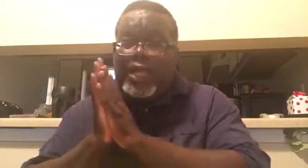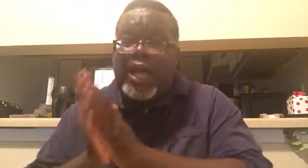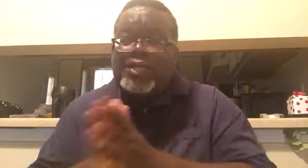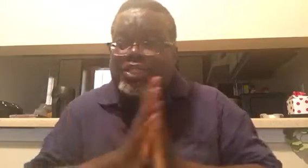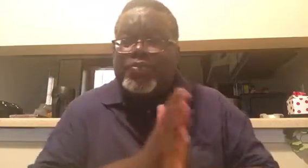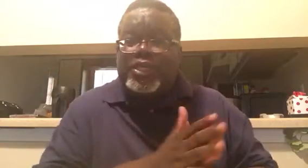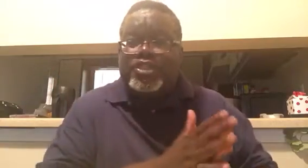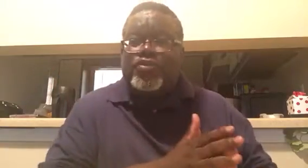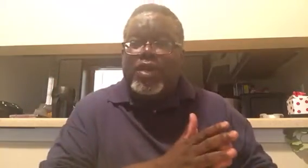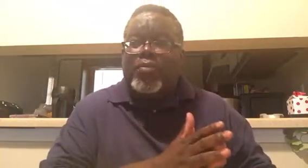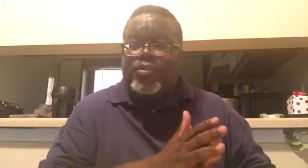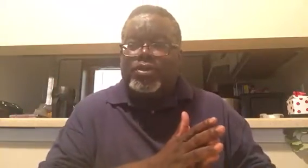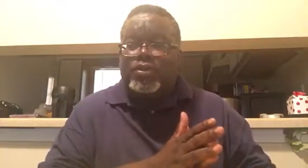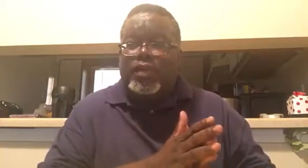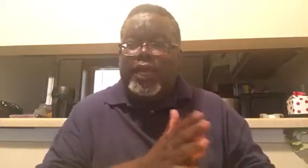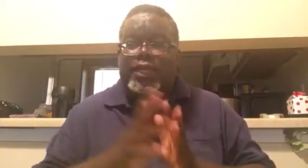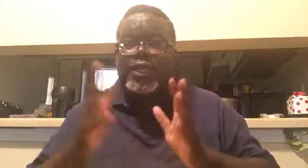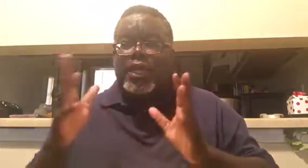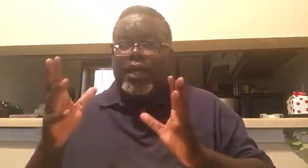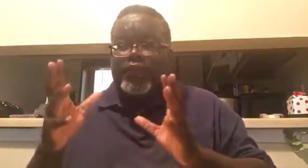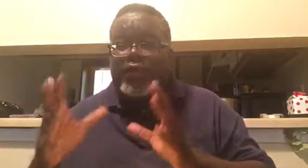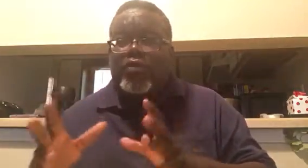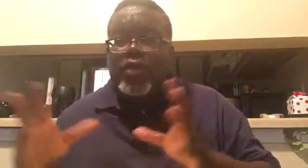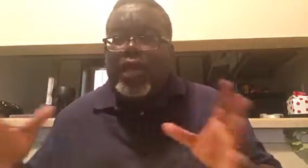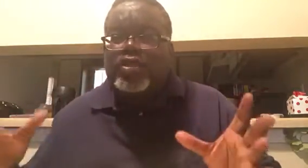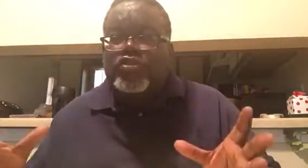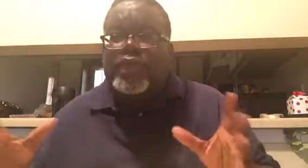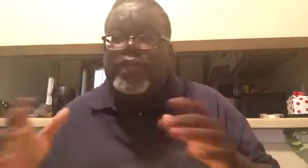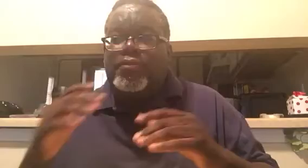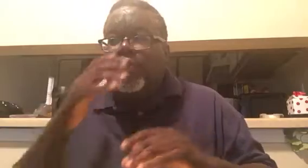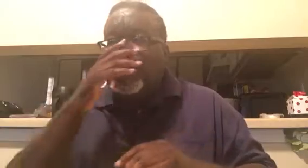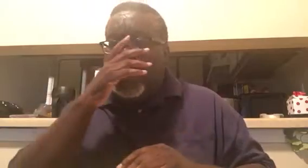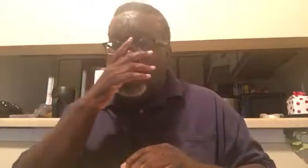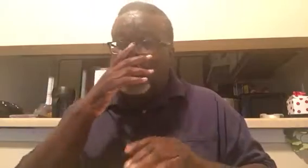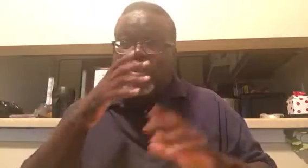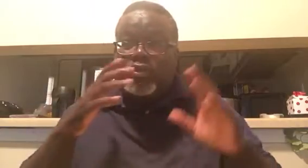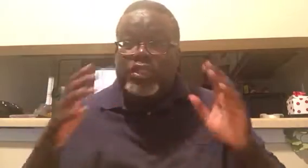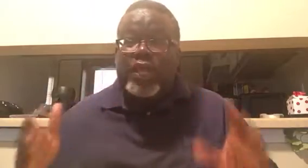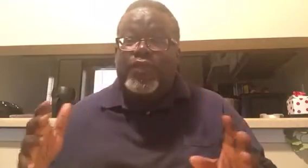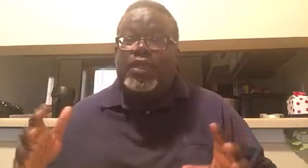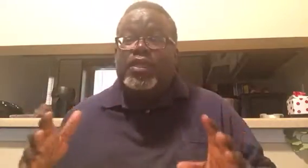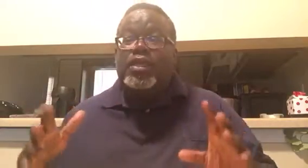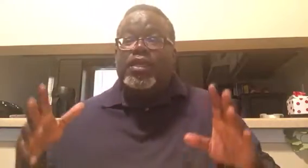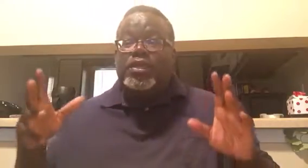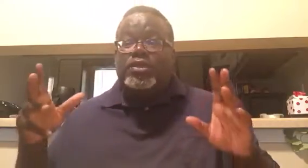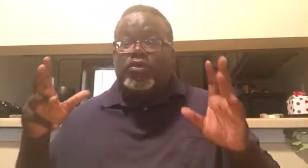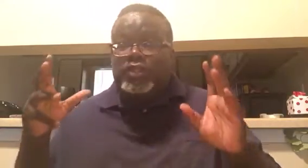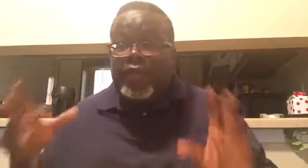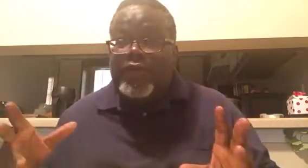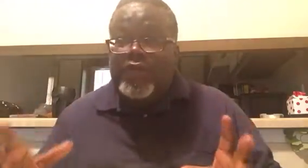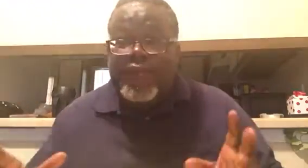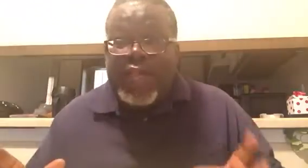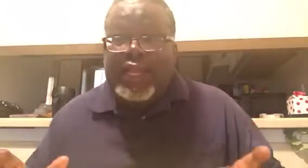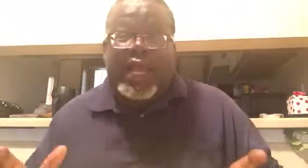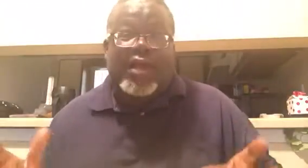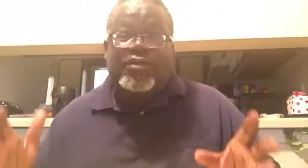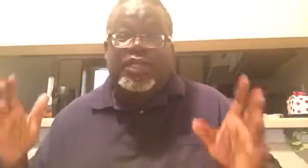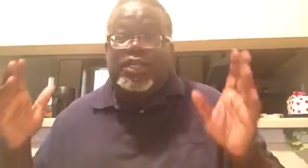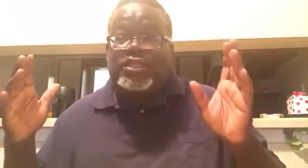God speaks through numbers. Okay. Uh, Pharaoh had a dream and he saw seven, he saw seven fat cows and he